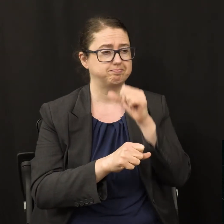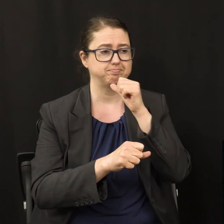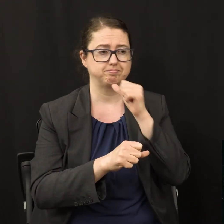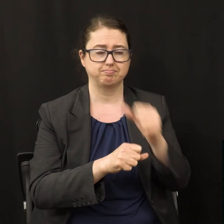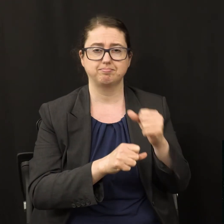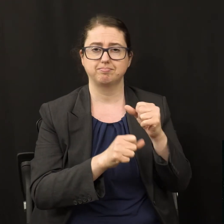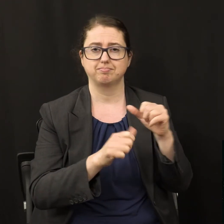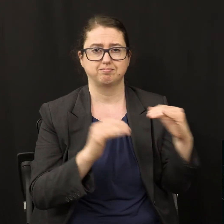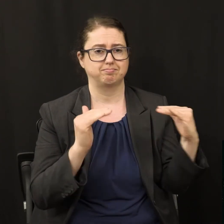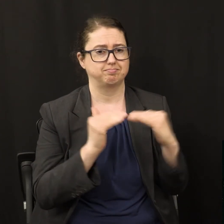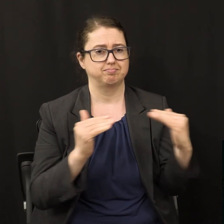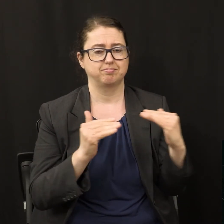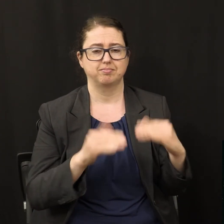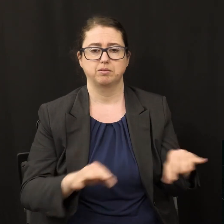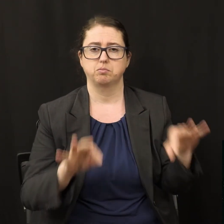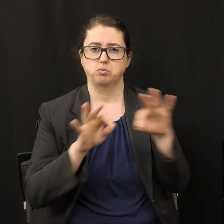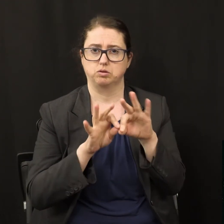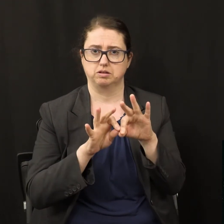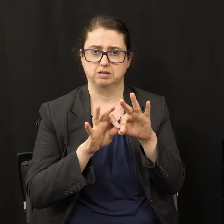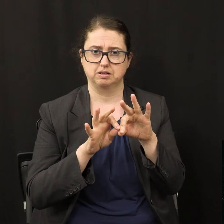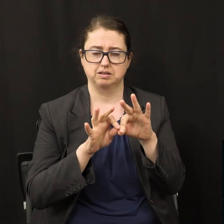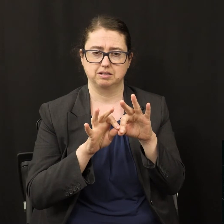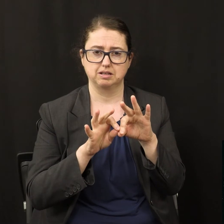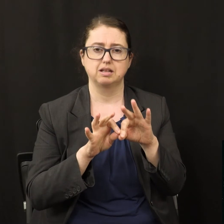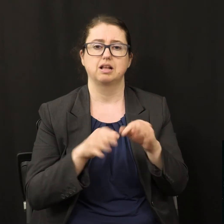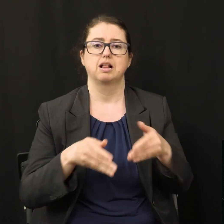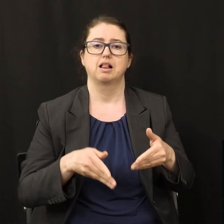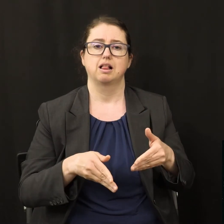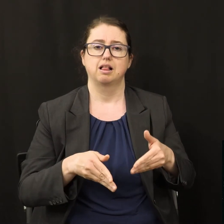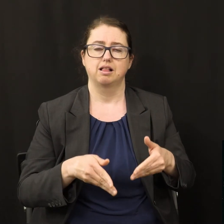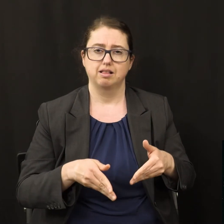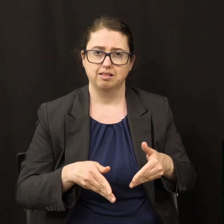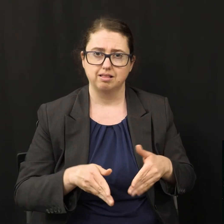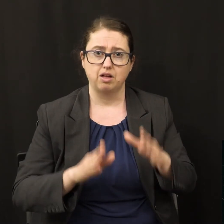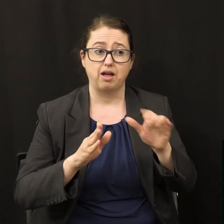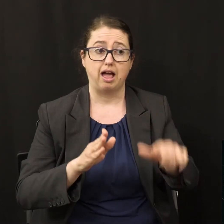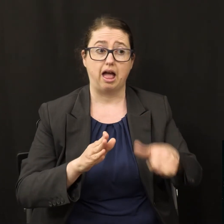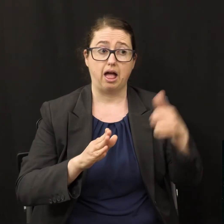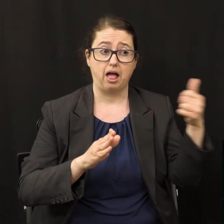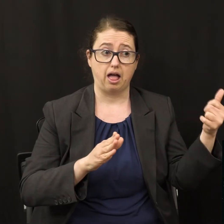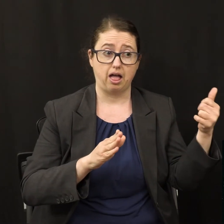They are to allow nothing else to absorb their attention.